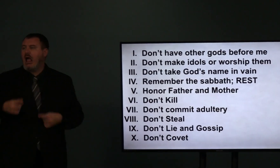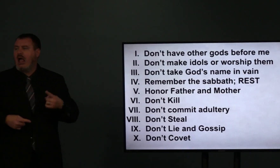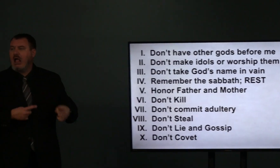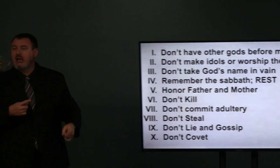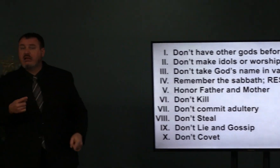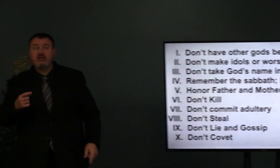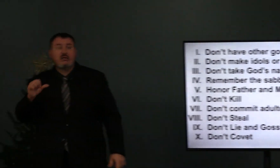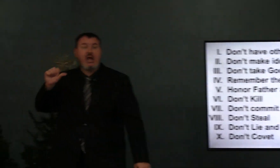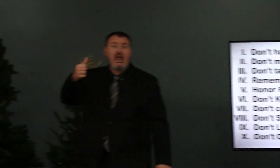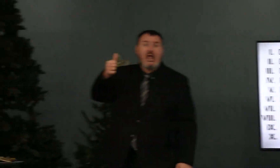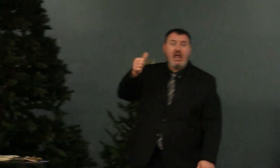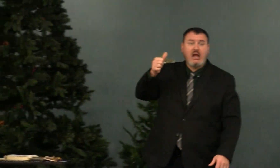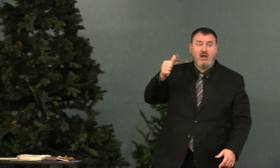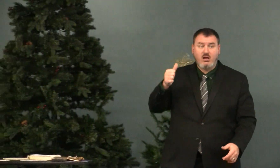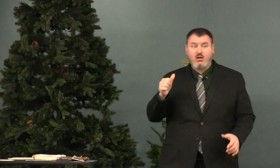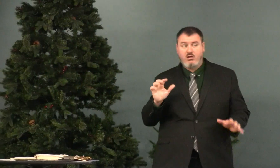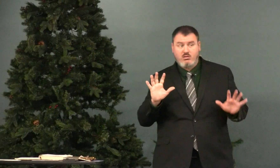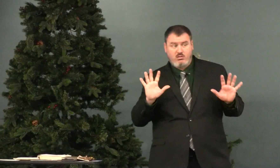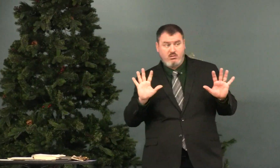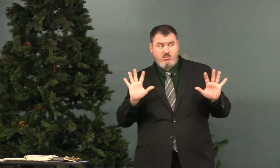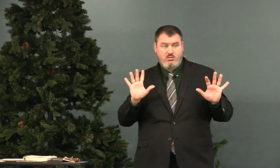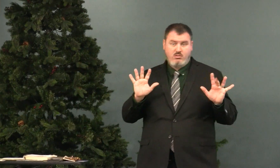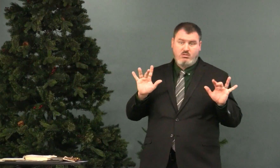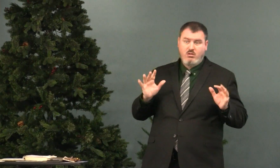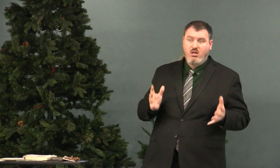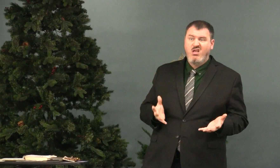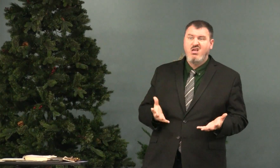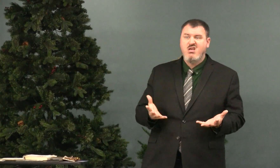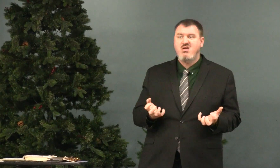So, how are we going to sign the tenth one?